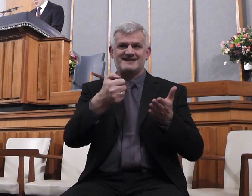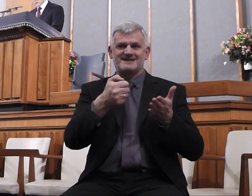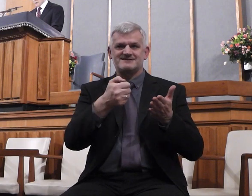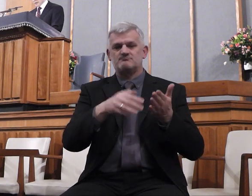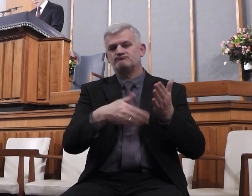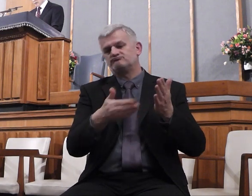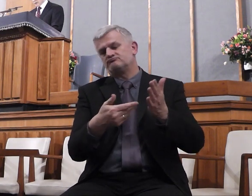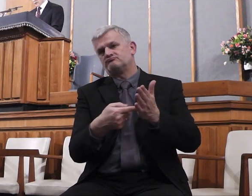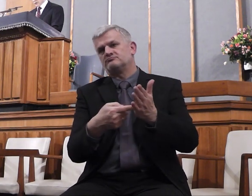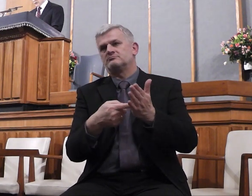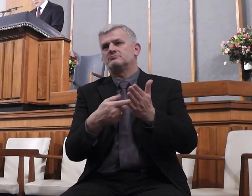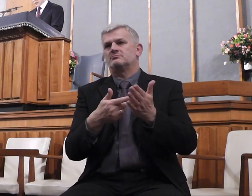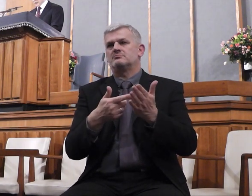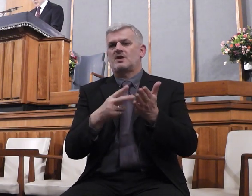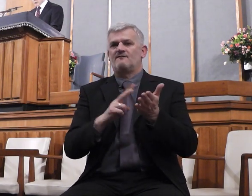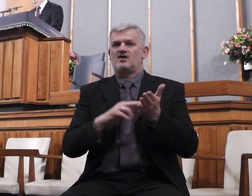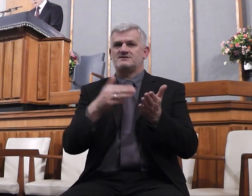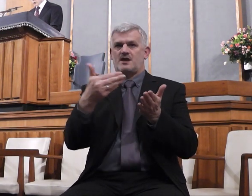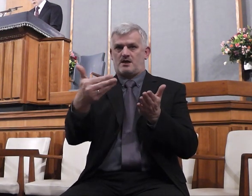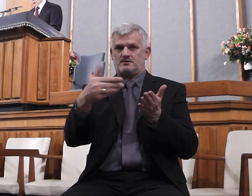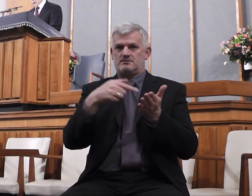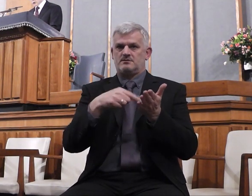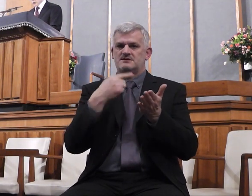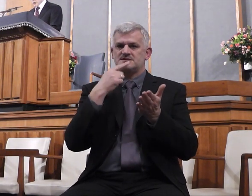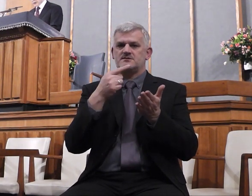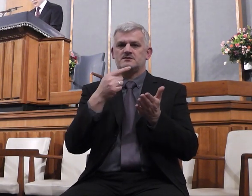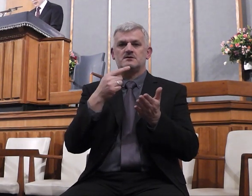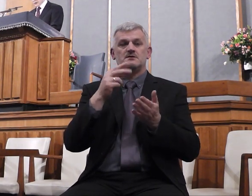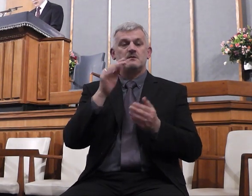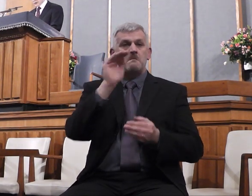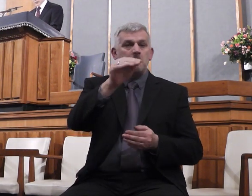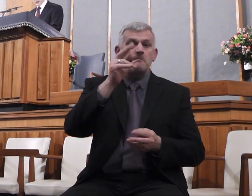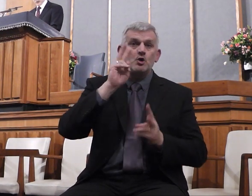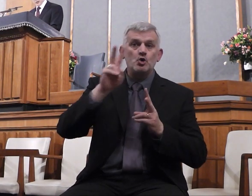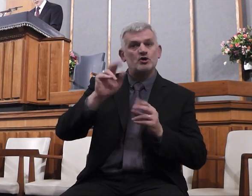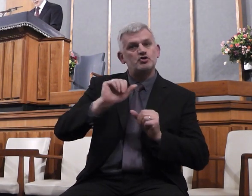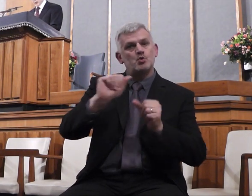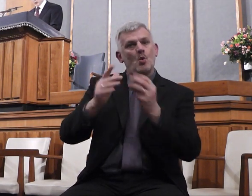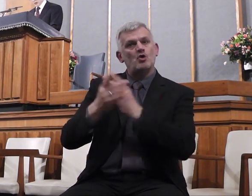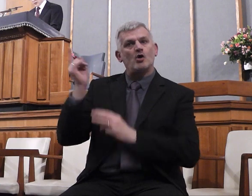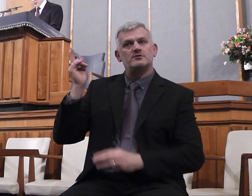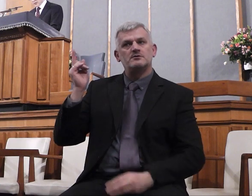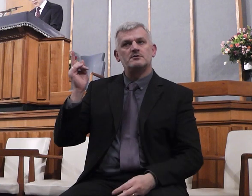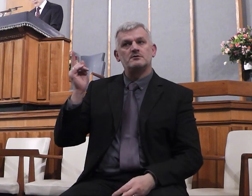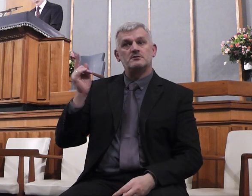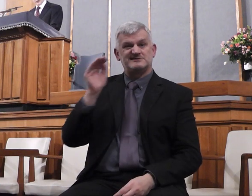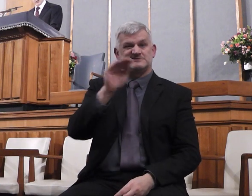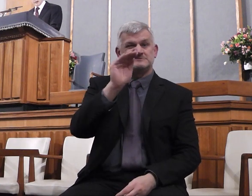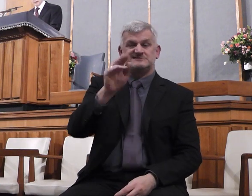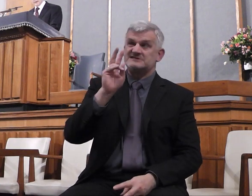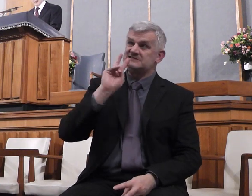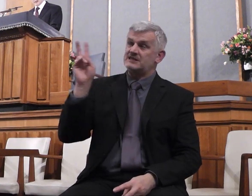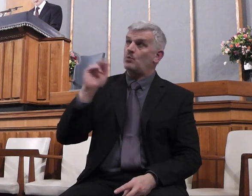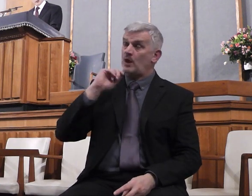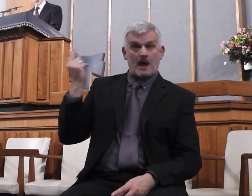come. Here in verse 9. Behold your God. He's going to see your God. He's going to come. God